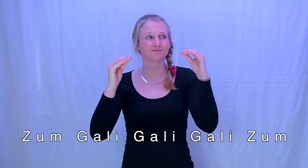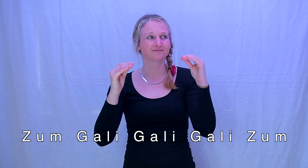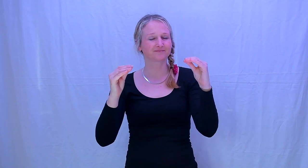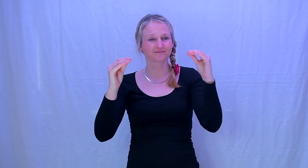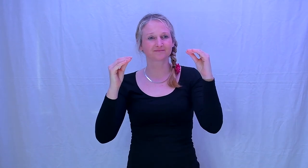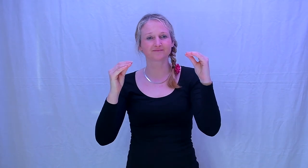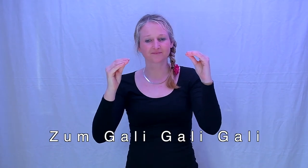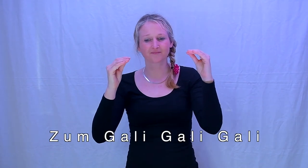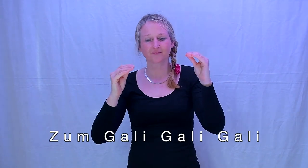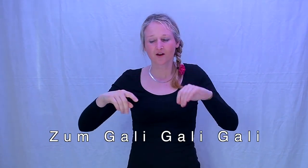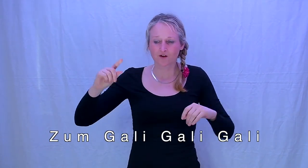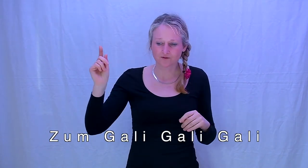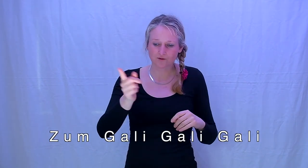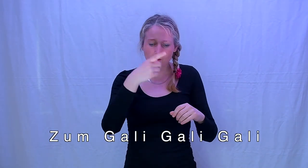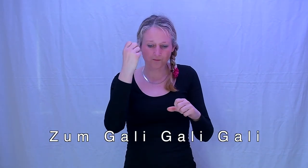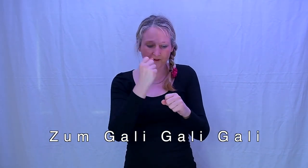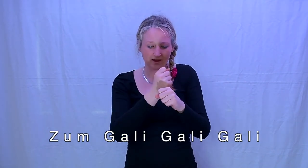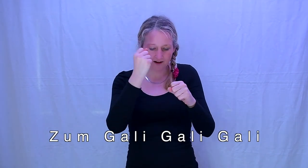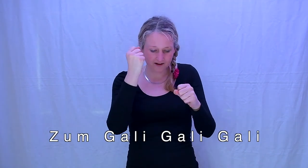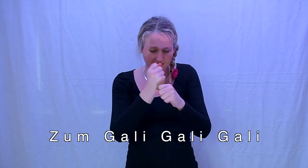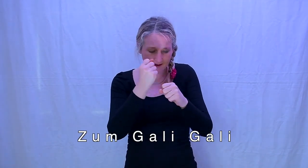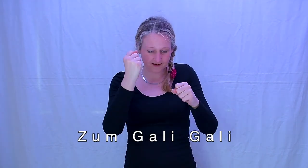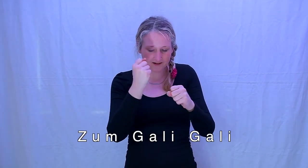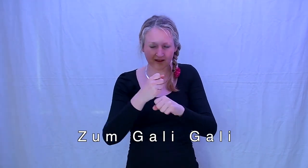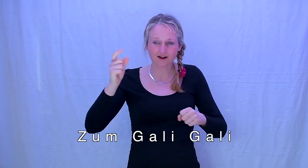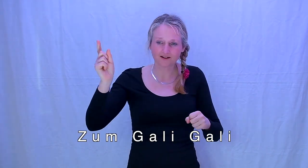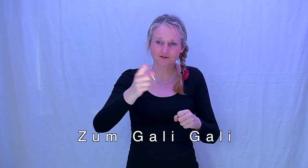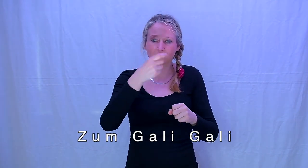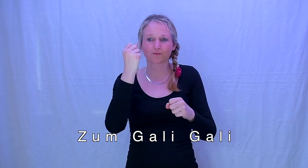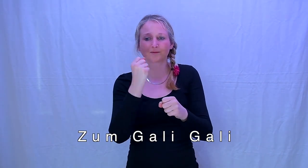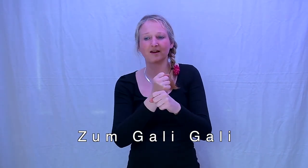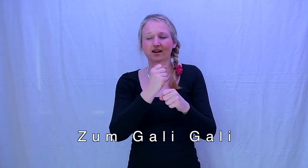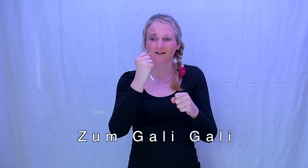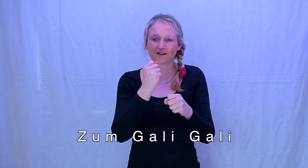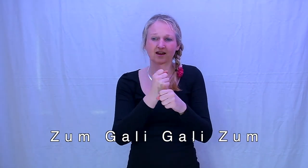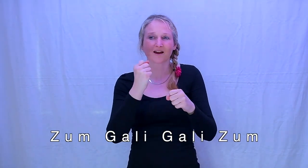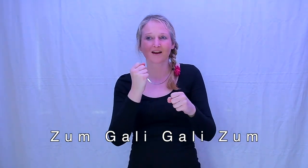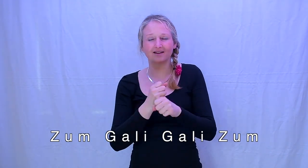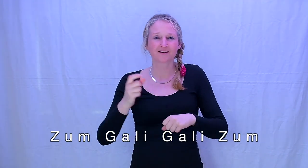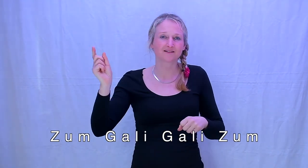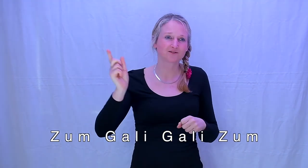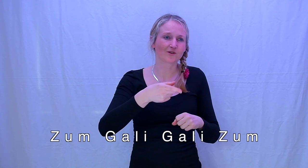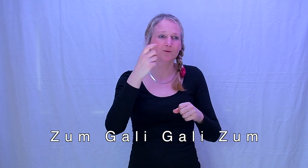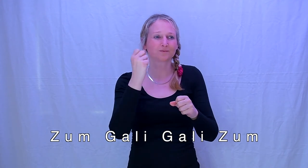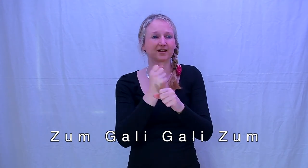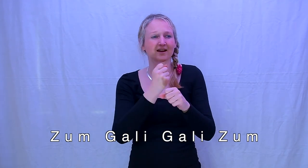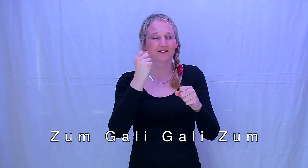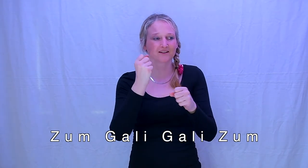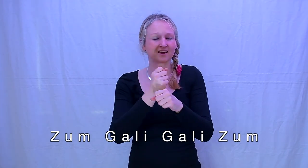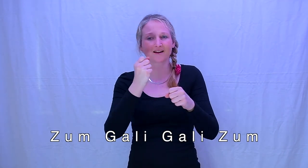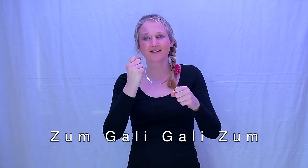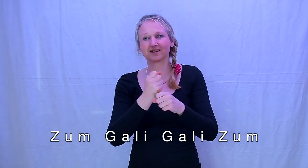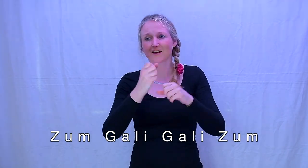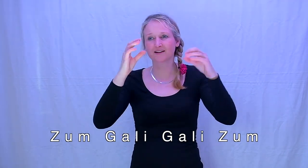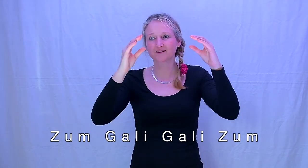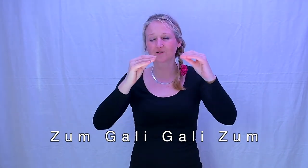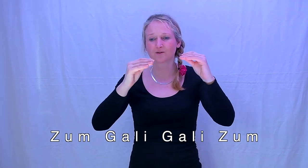some gali gali gali some gali gali gali some